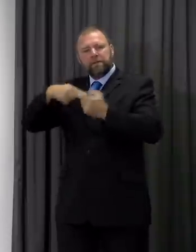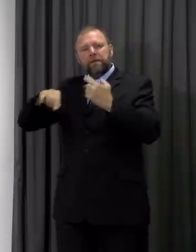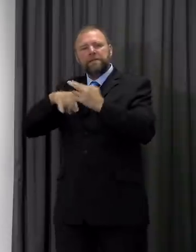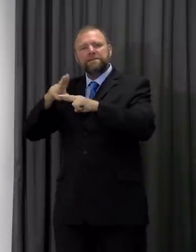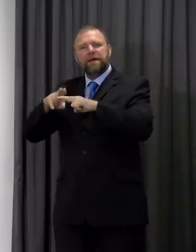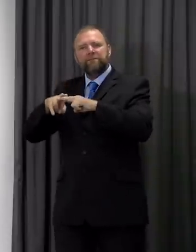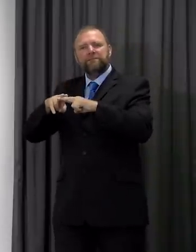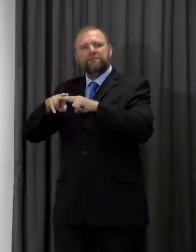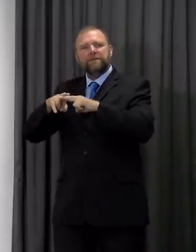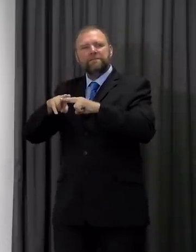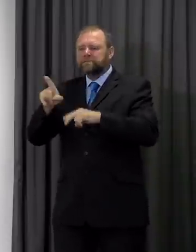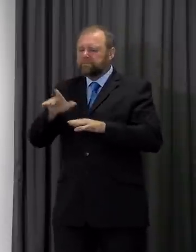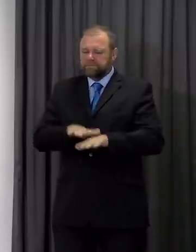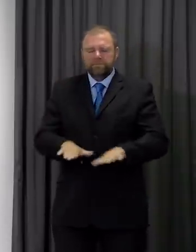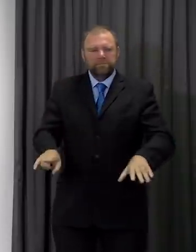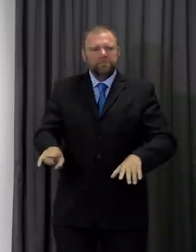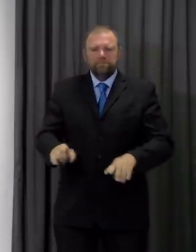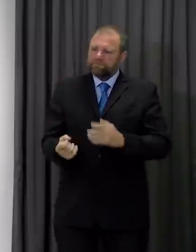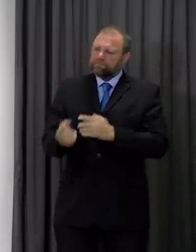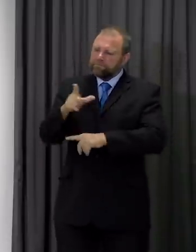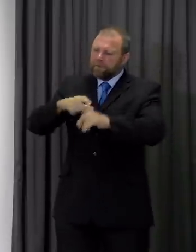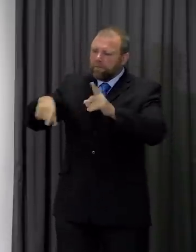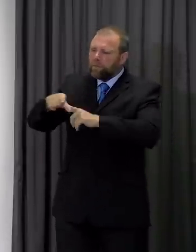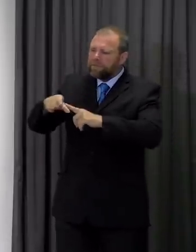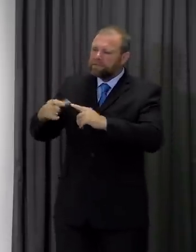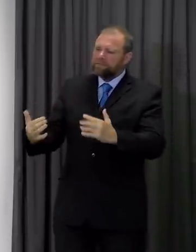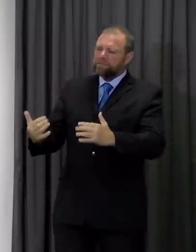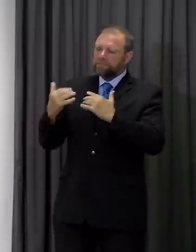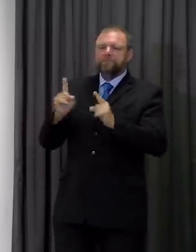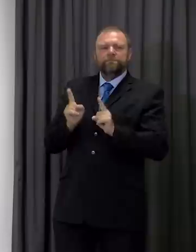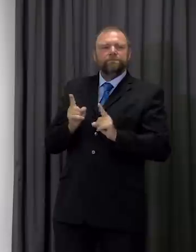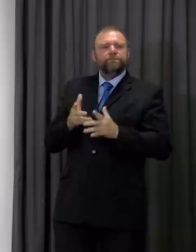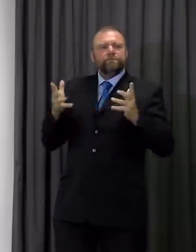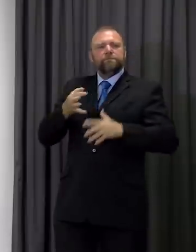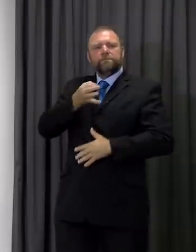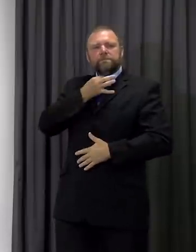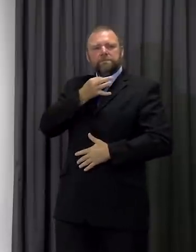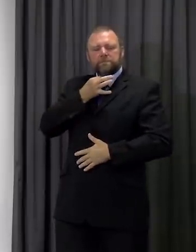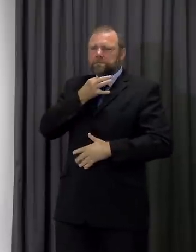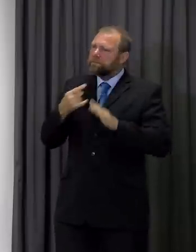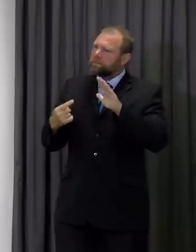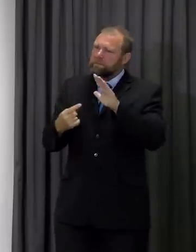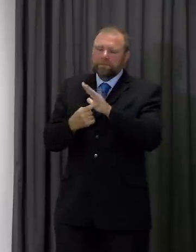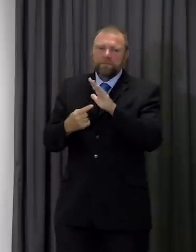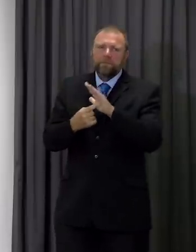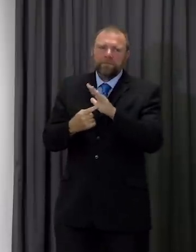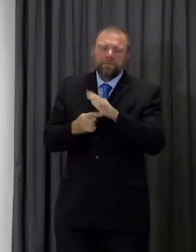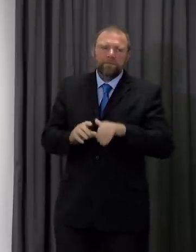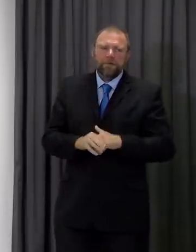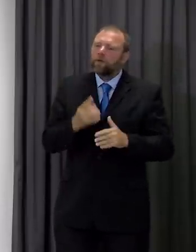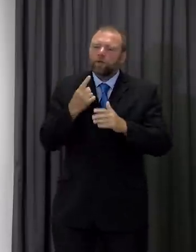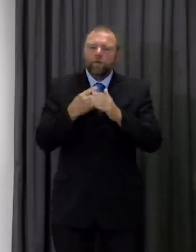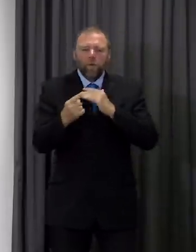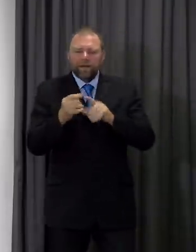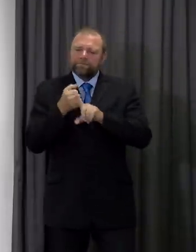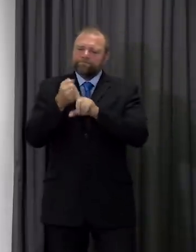people and what's taking place within communities that's why for our schools it's really important this isn't just about reinforcing behaviour within